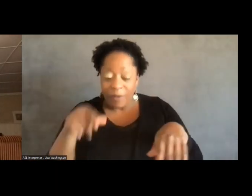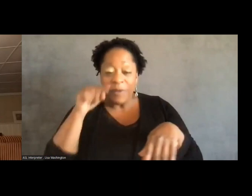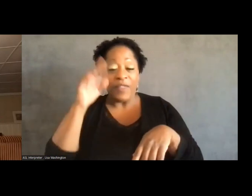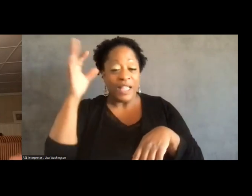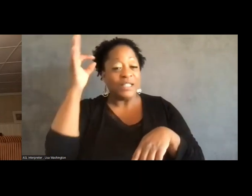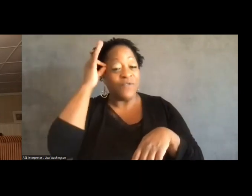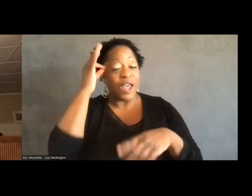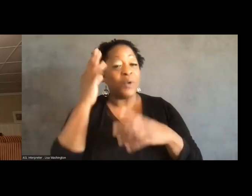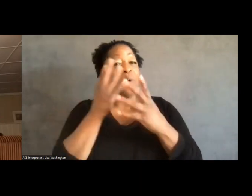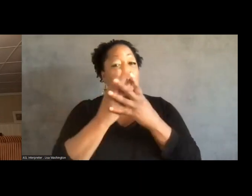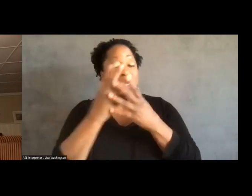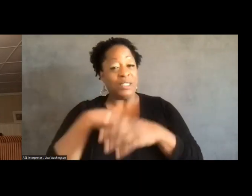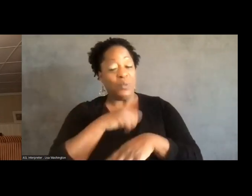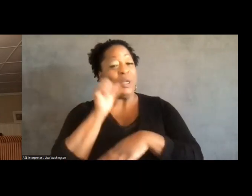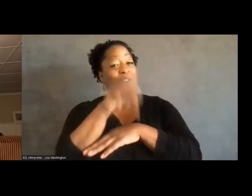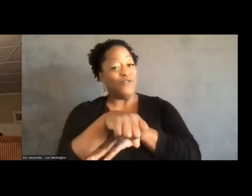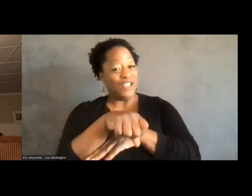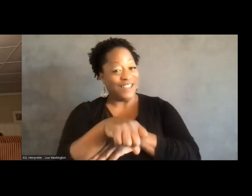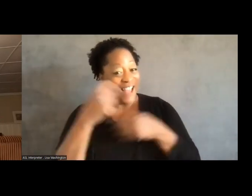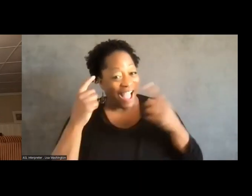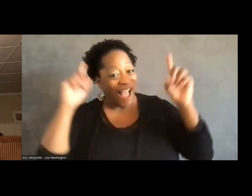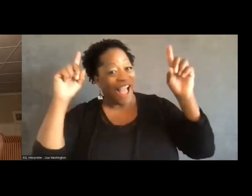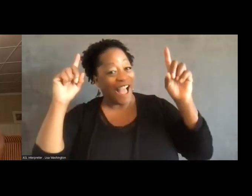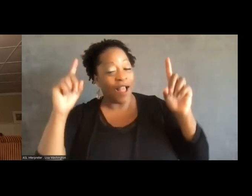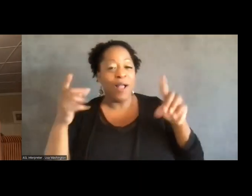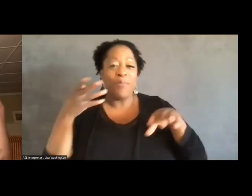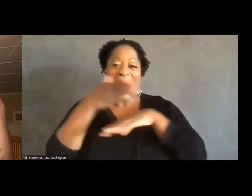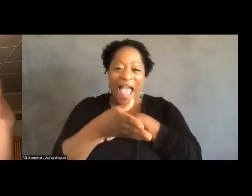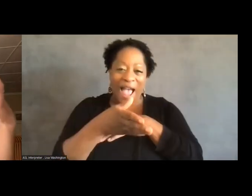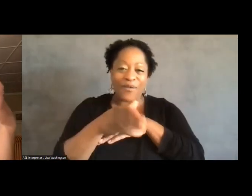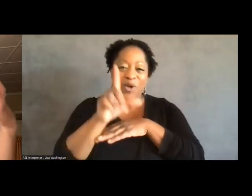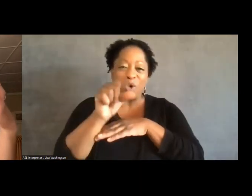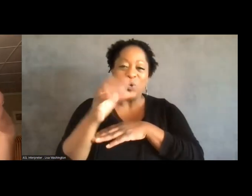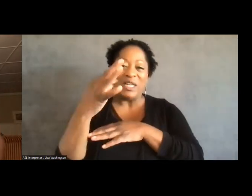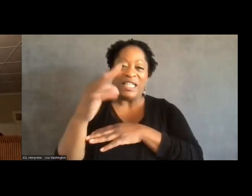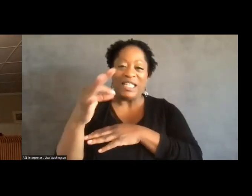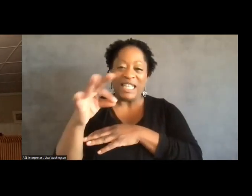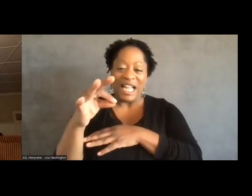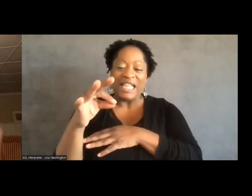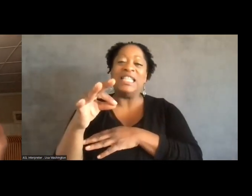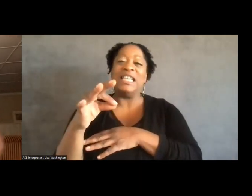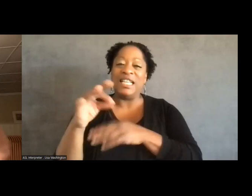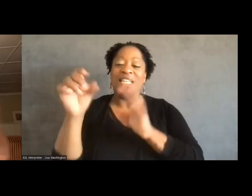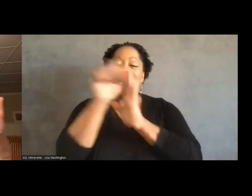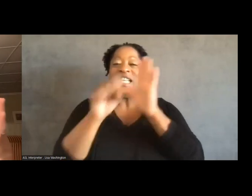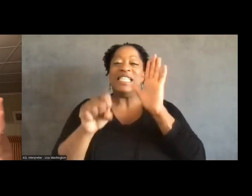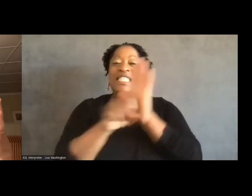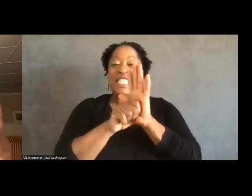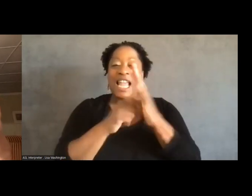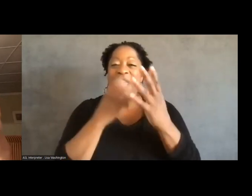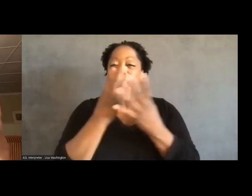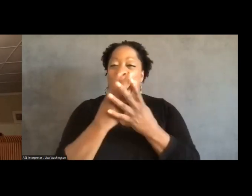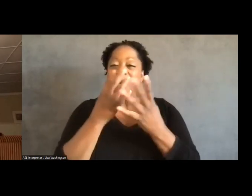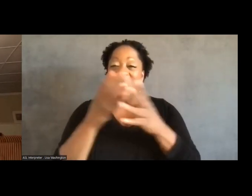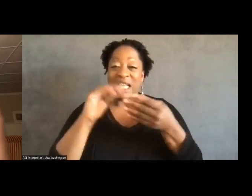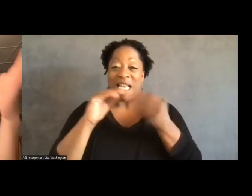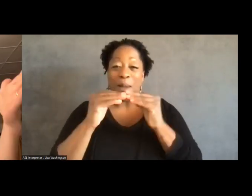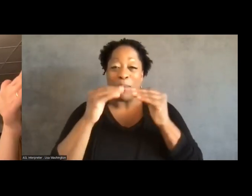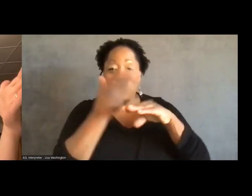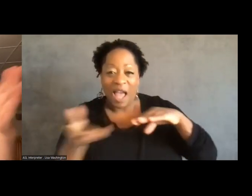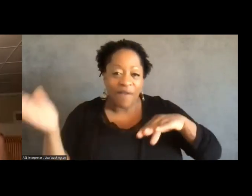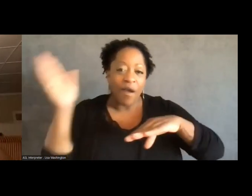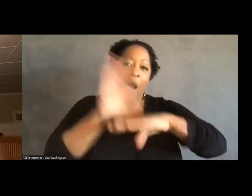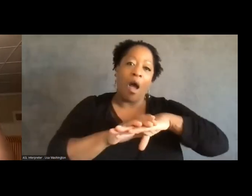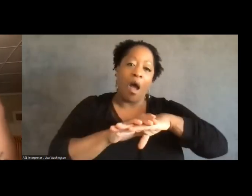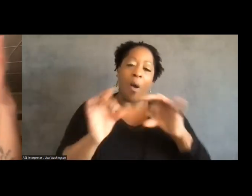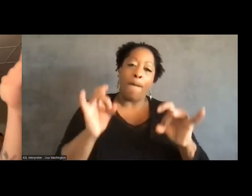prison. But in the last few years since that defeat, state prison capacity has actually dramatically expanded in eastern Kentucky, like a new